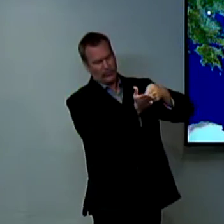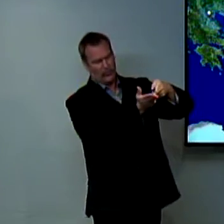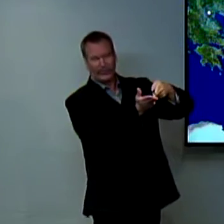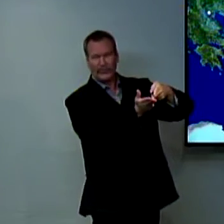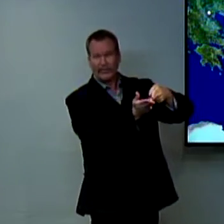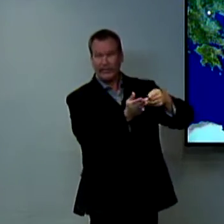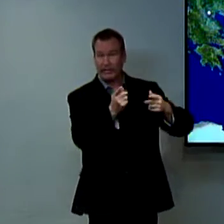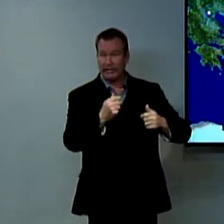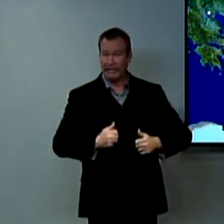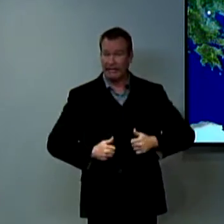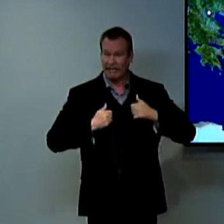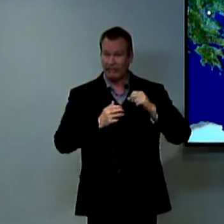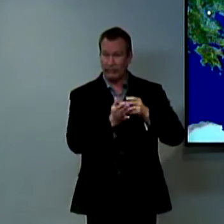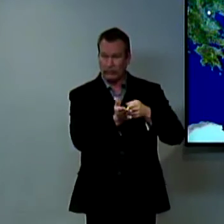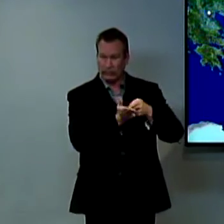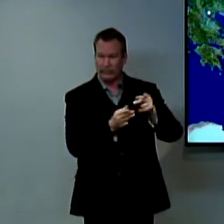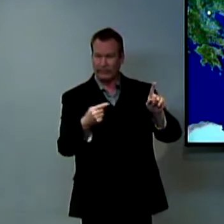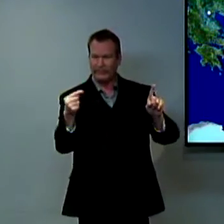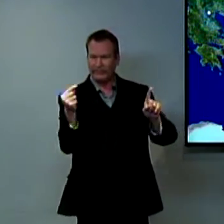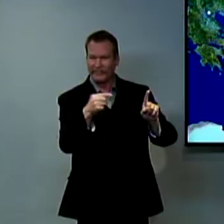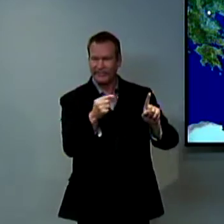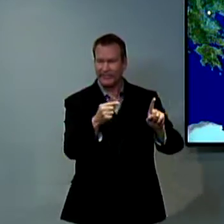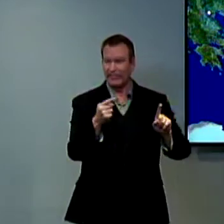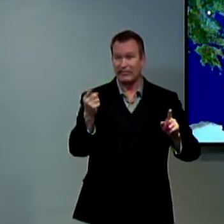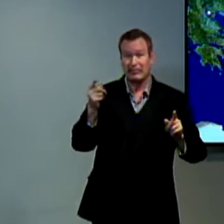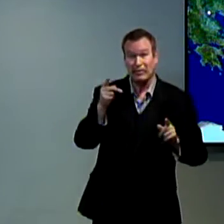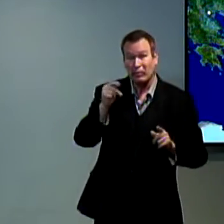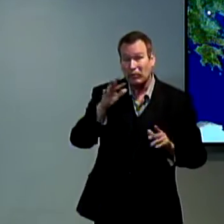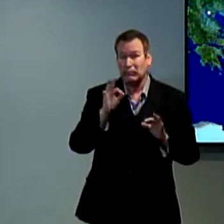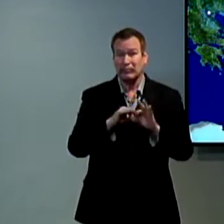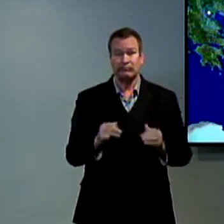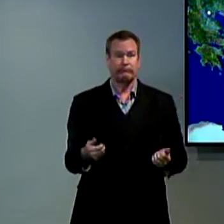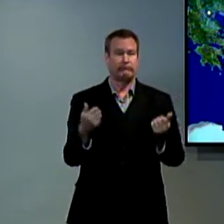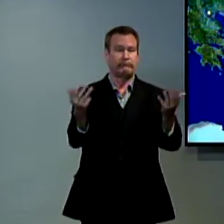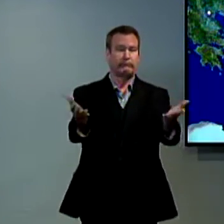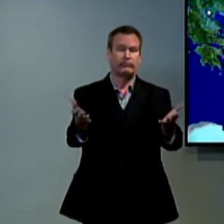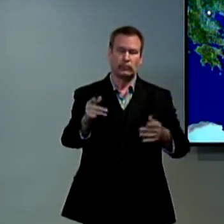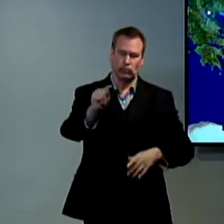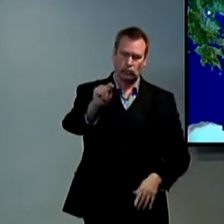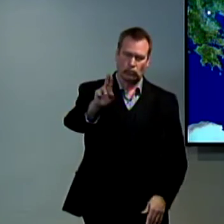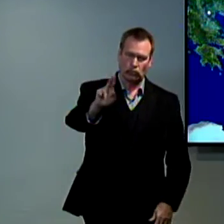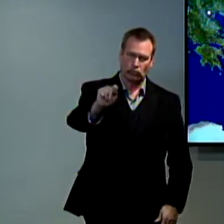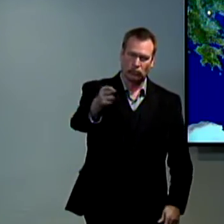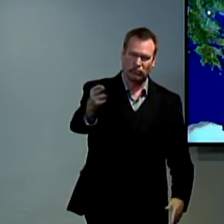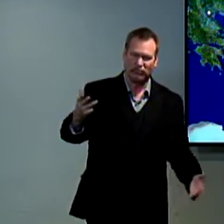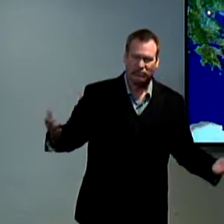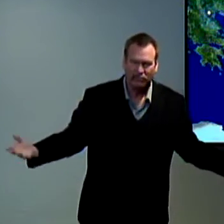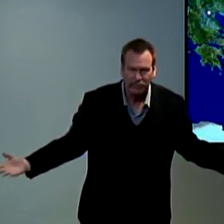when we see that they listened to the truth he offered them the truth